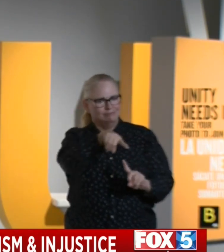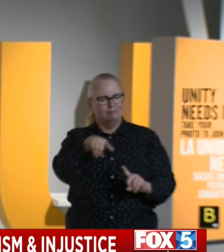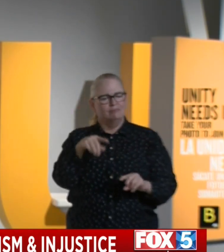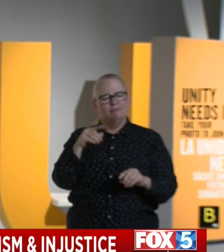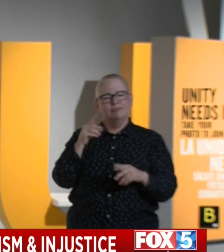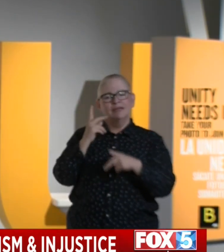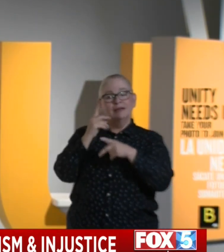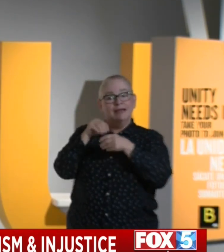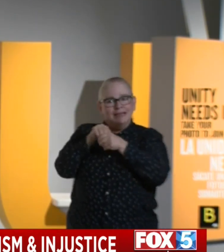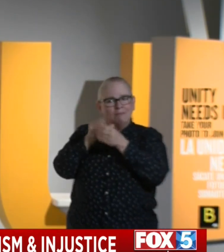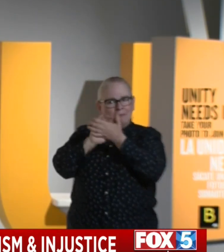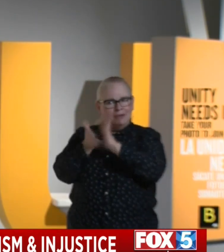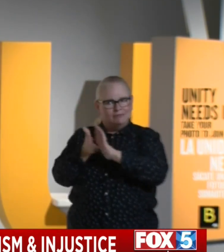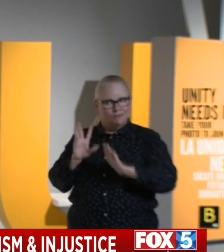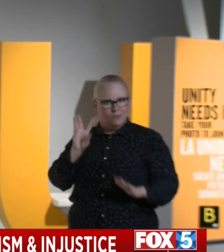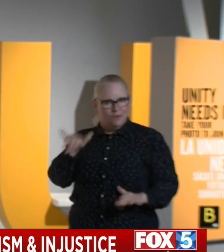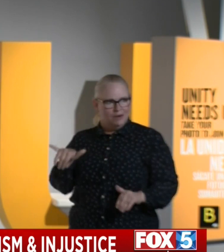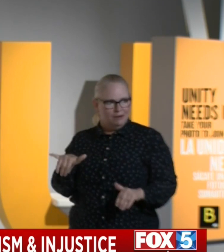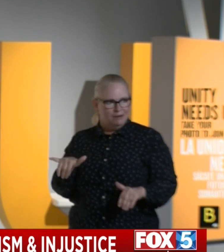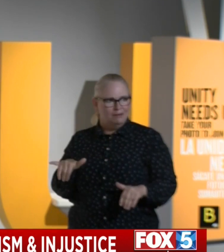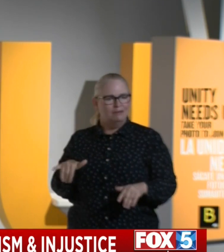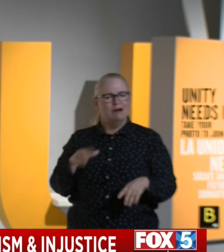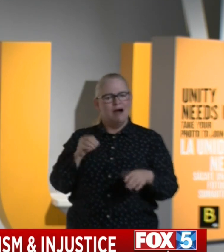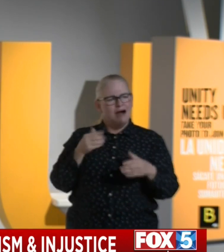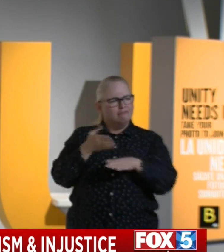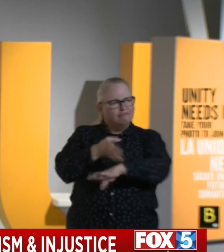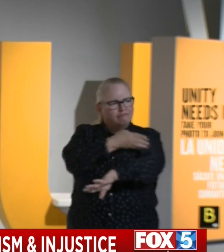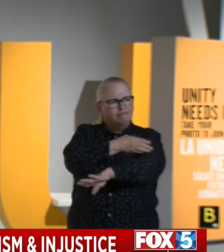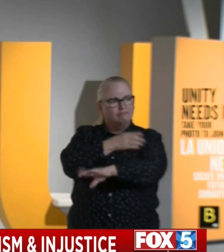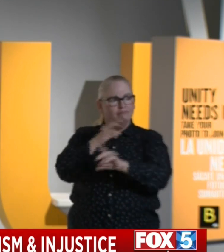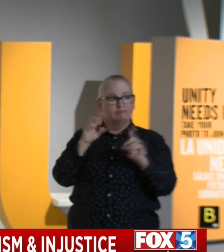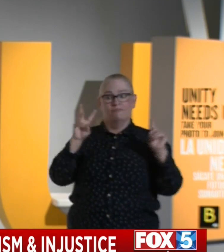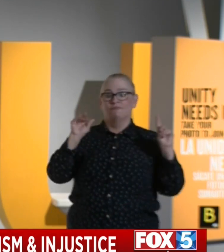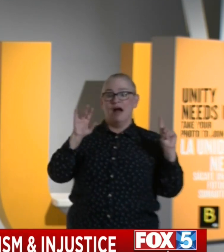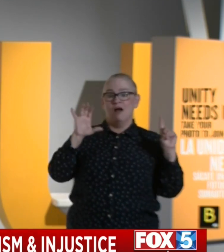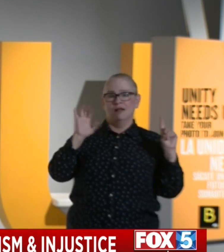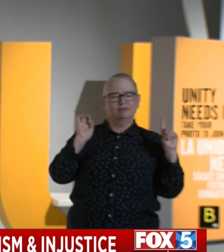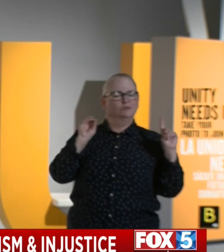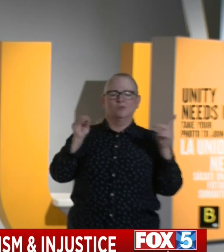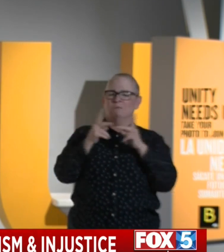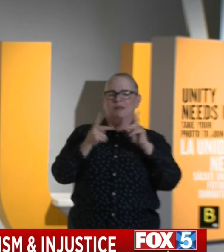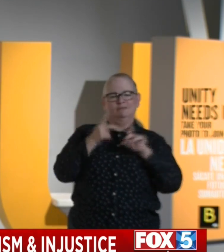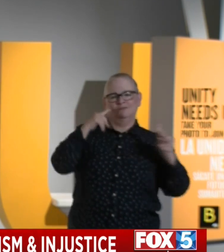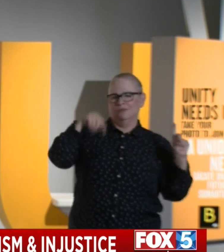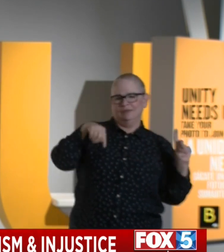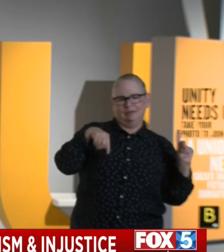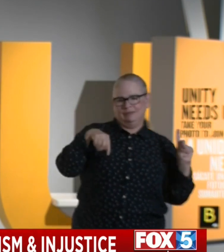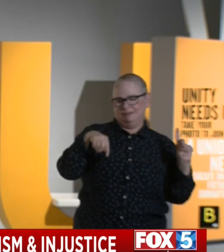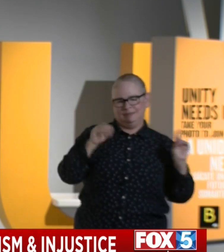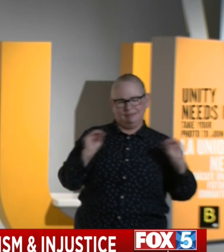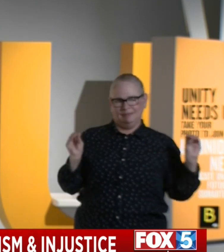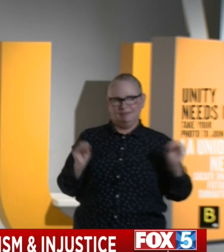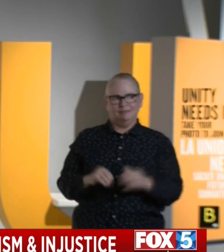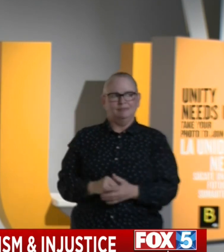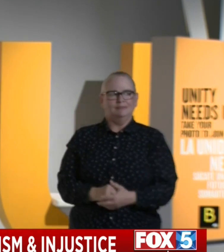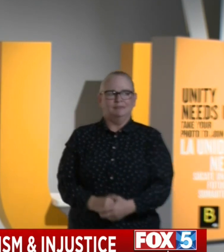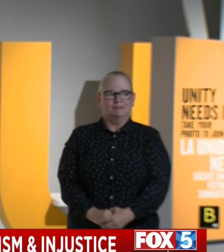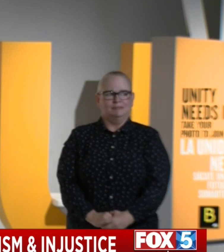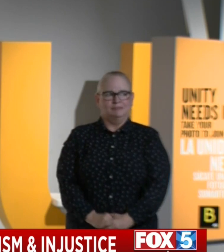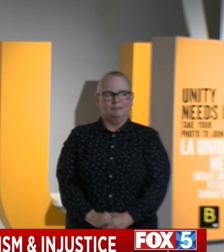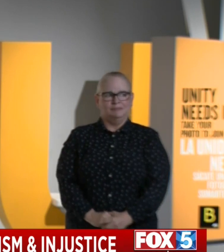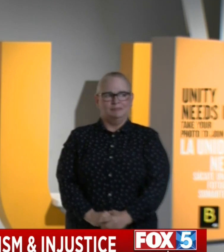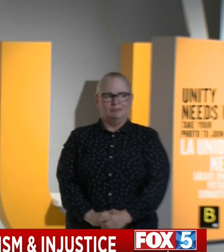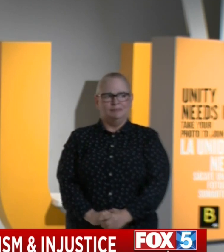And that violence has no place as it relates to meeting this moment and moving that collective cause forward.